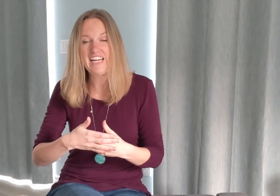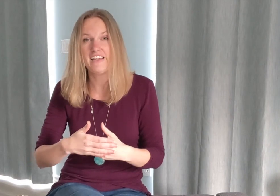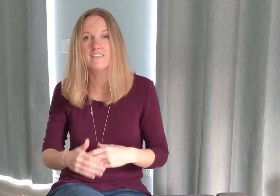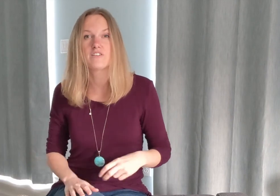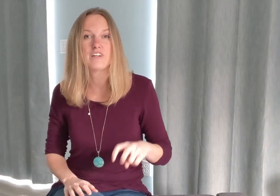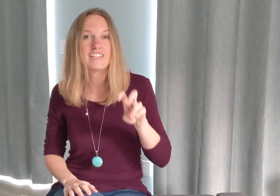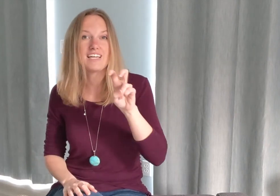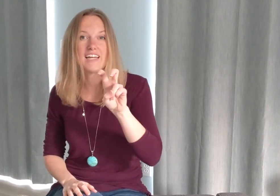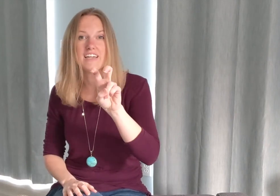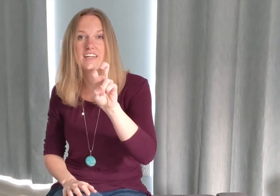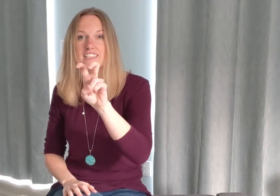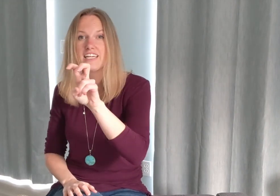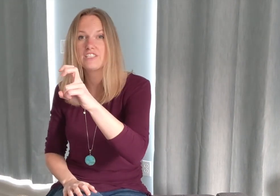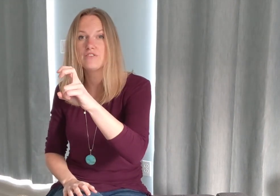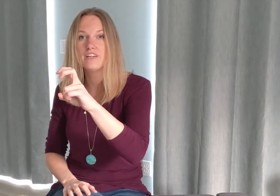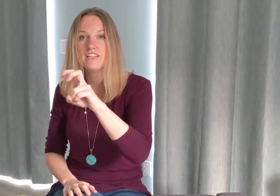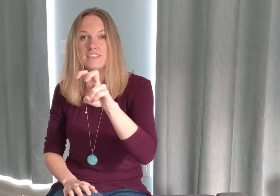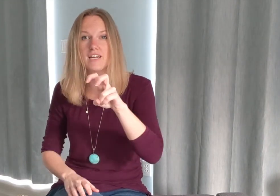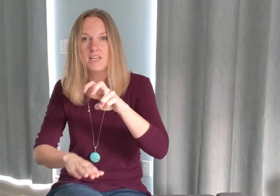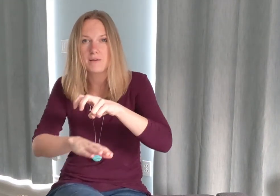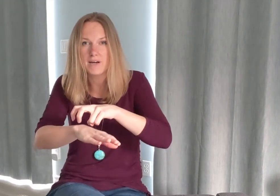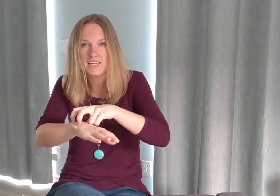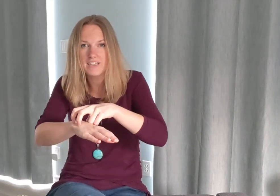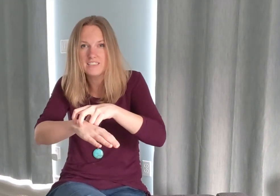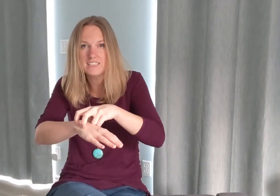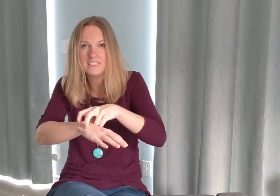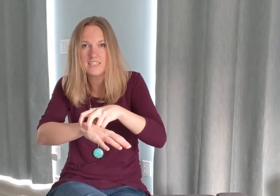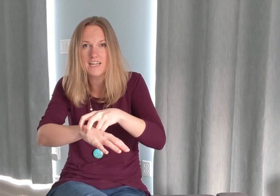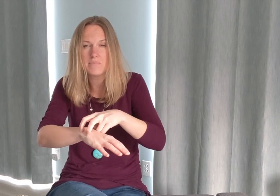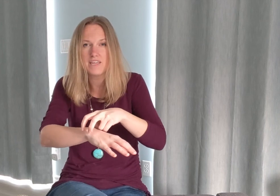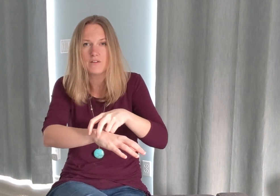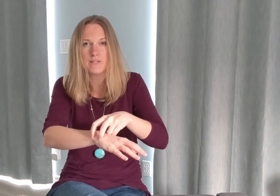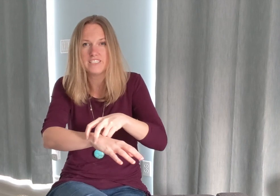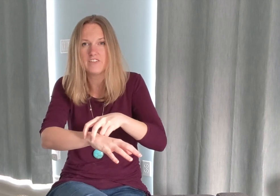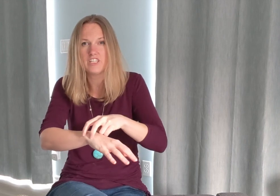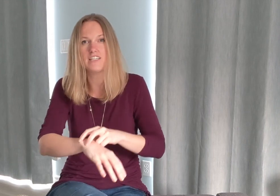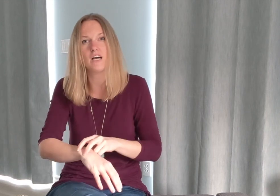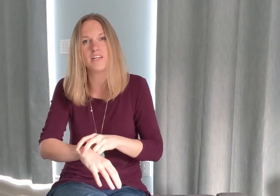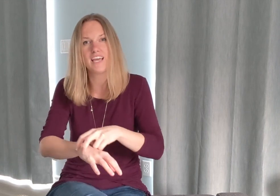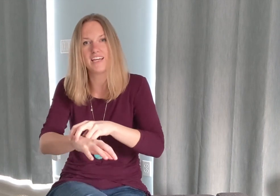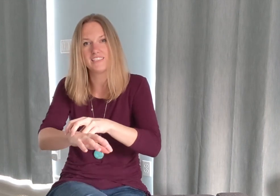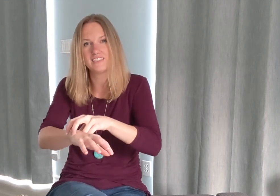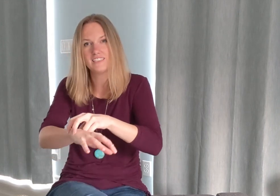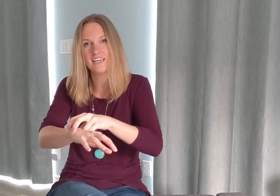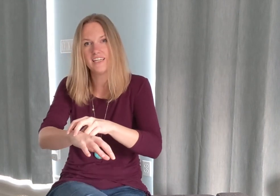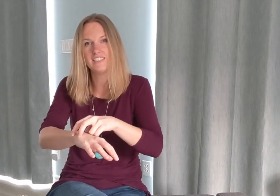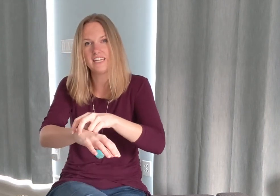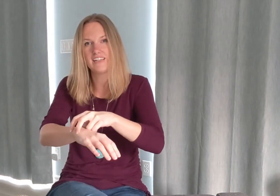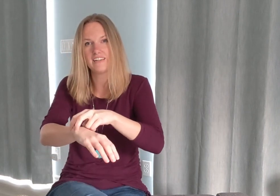So for anxiety, you're going to take two fingers, kind of making bunny ears and it's going to kind of be at the wrist of your non-dominant hand. Okay, and shake it a little.